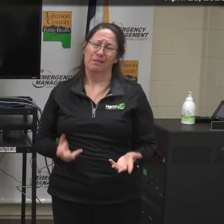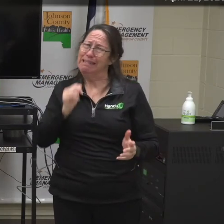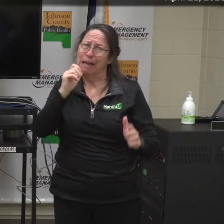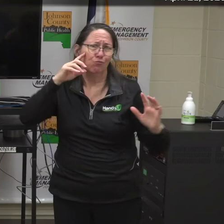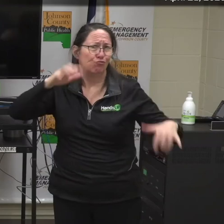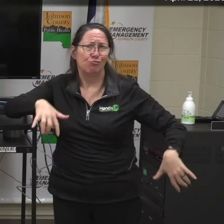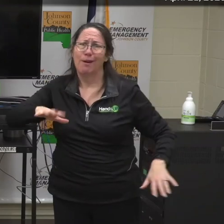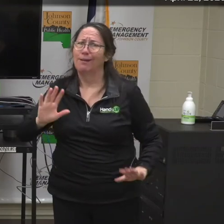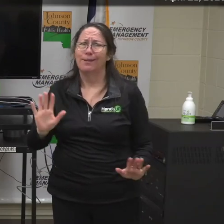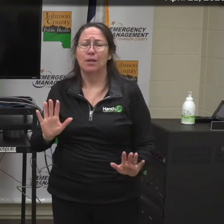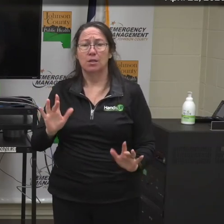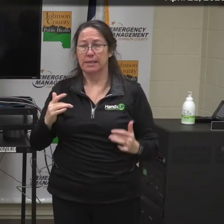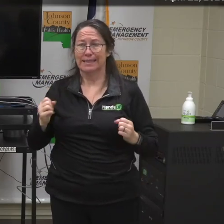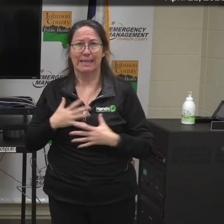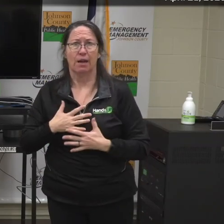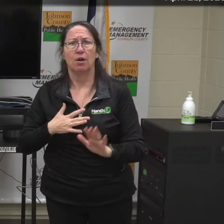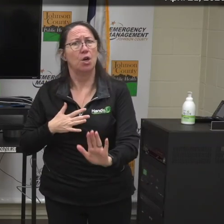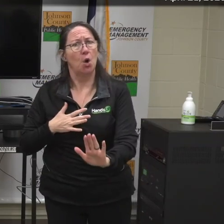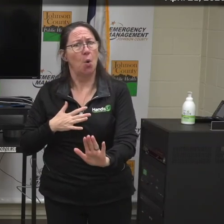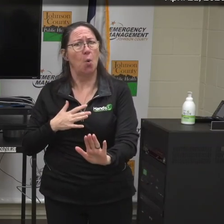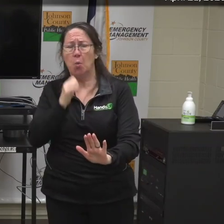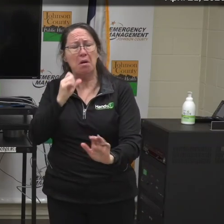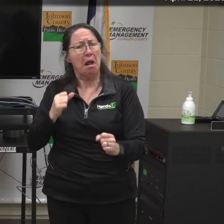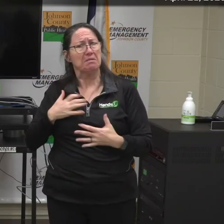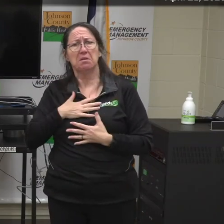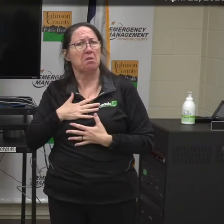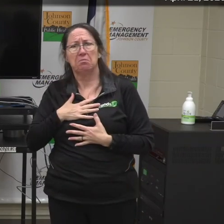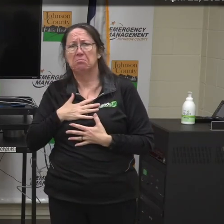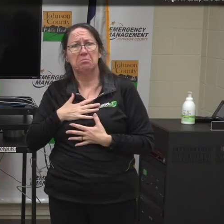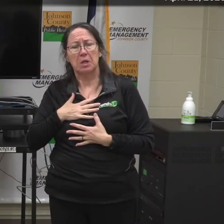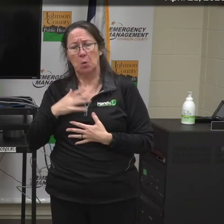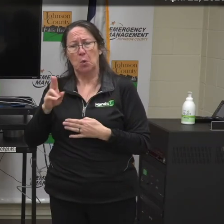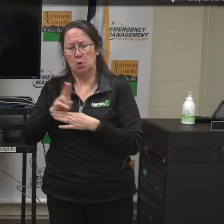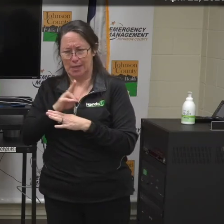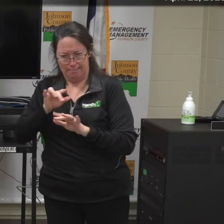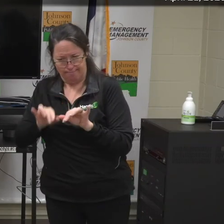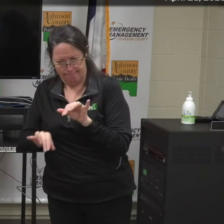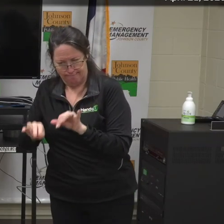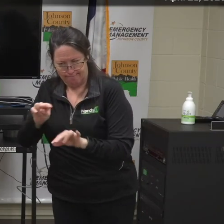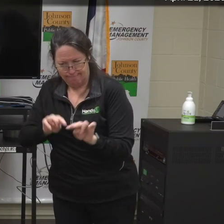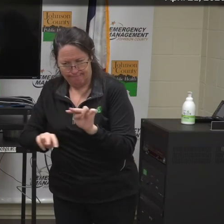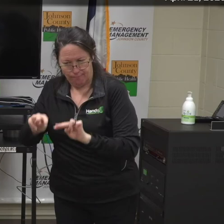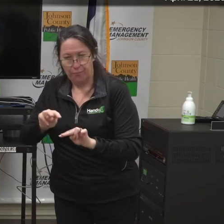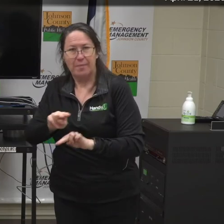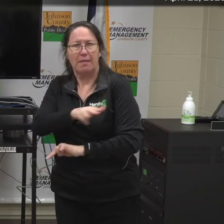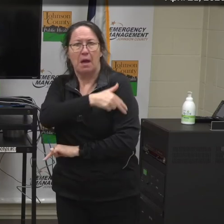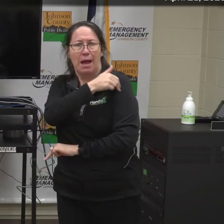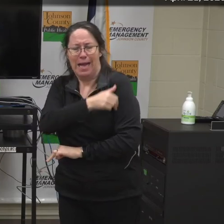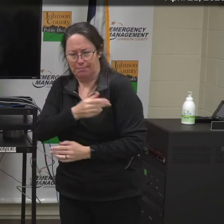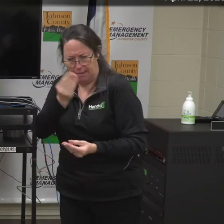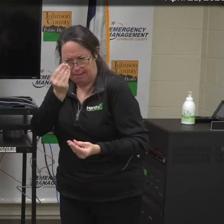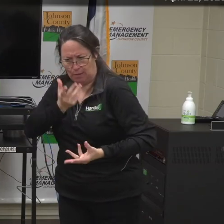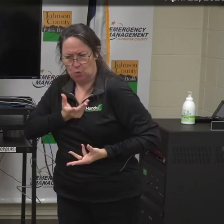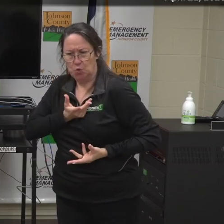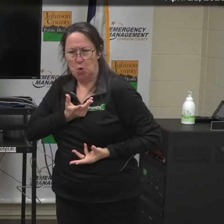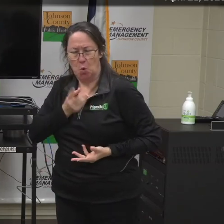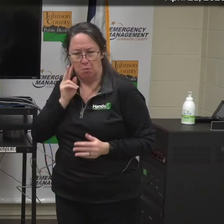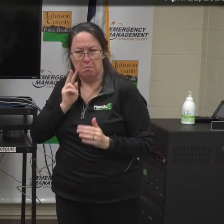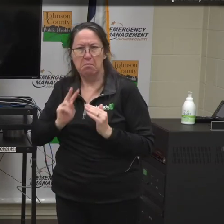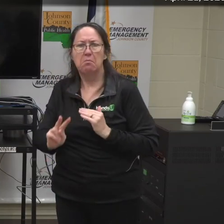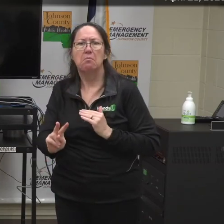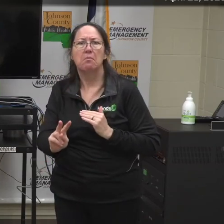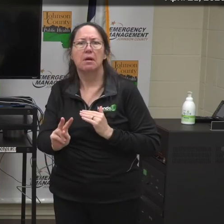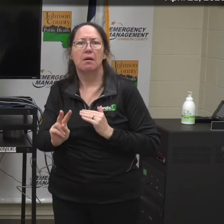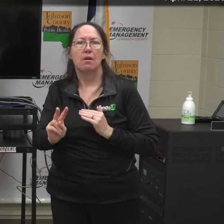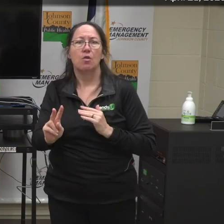Are we alarmed by that? No, we're really not. We're using that barometer as our health care facilities so we know what's going on in